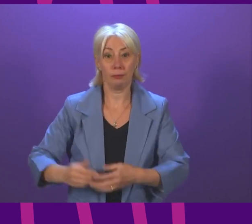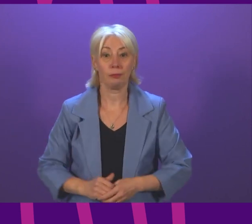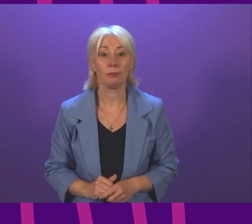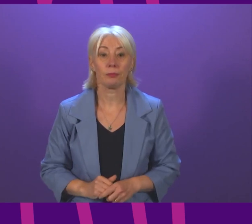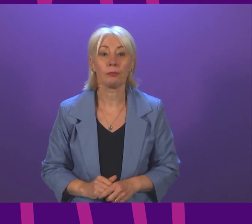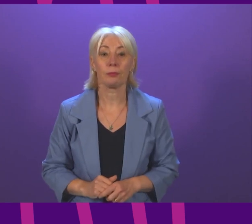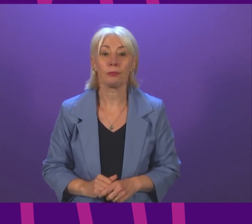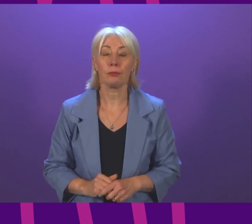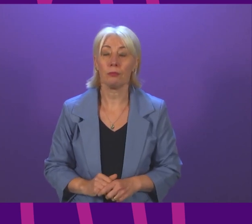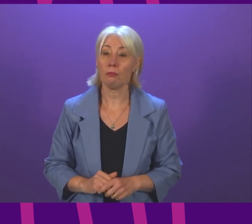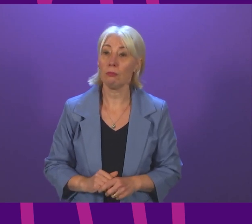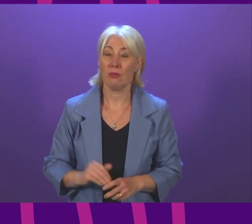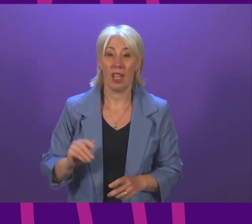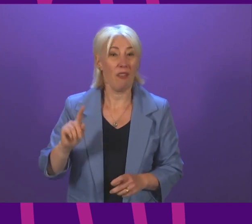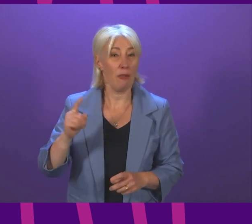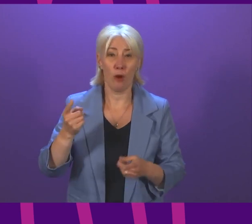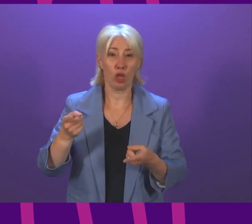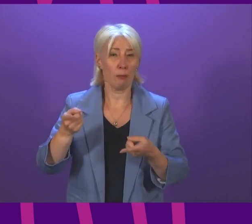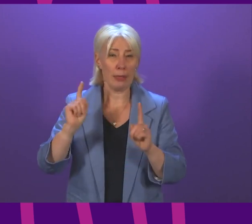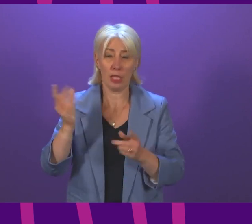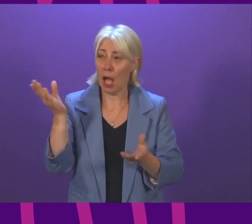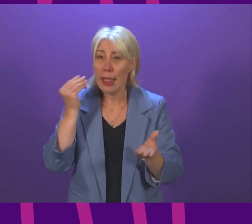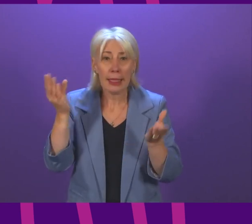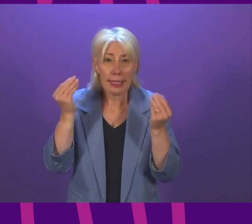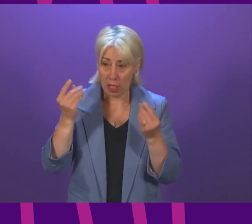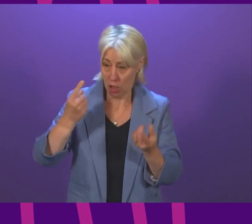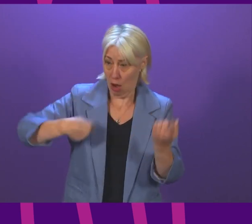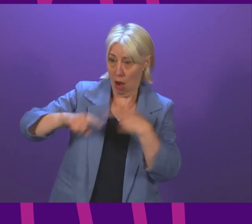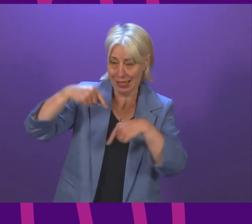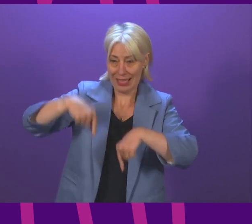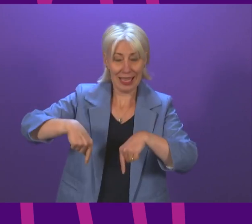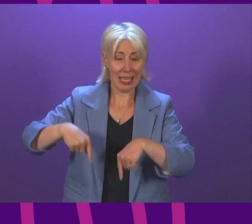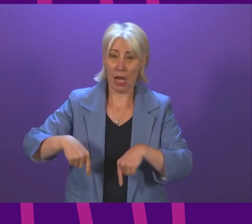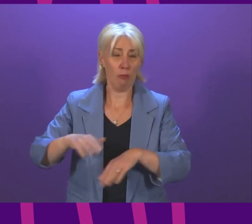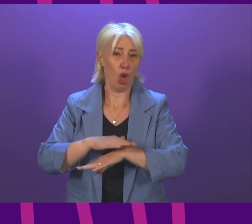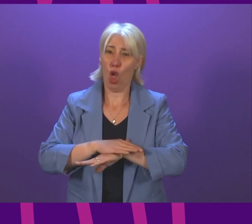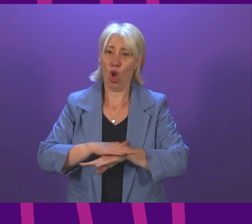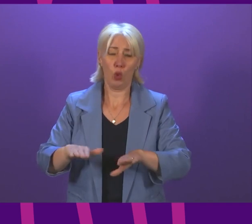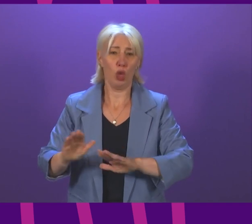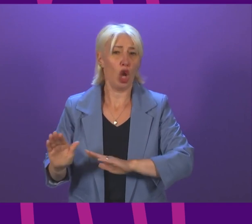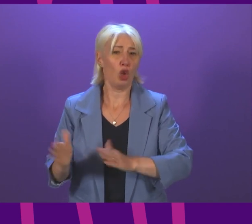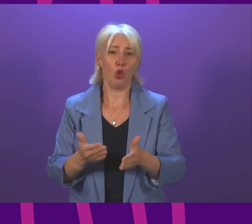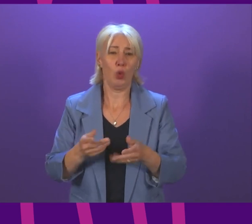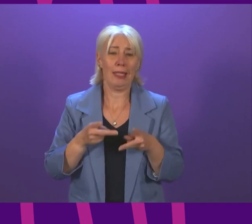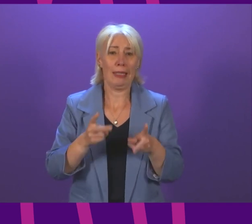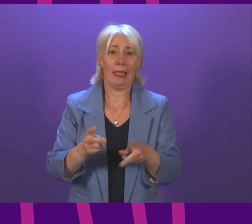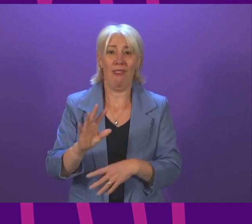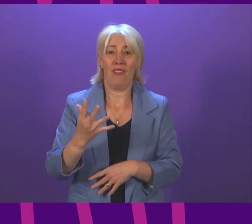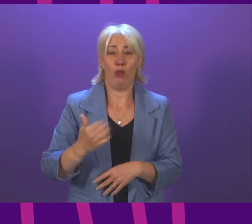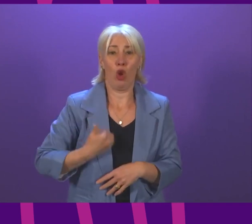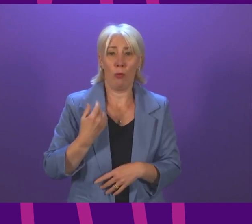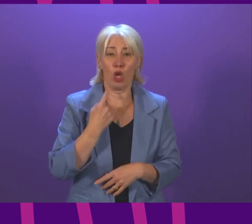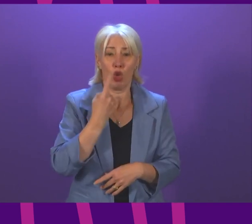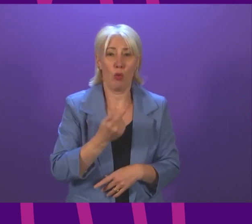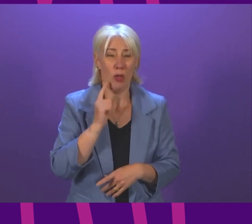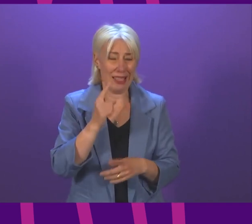If the First Minister listened to those of us on these benches, she wouldn't be introducing a scheme from 5am tomorrow that sees